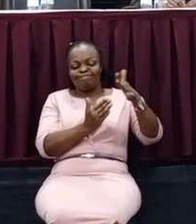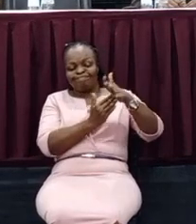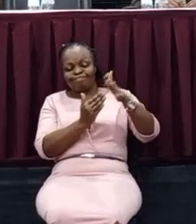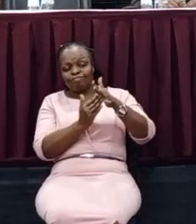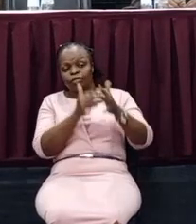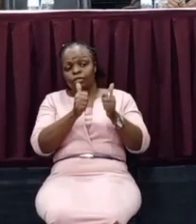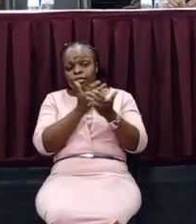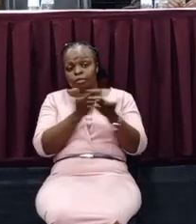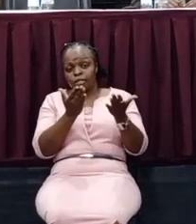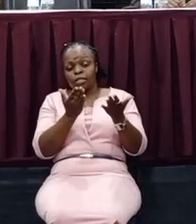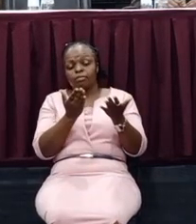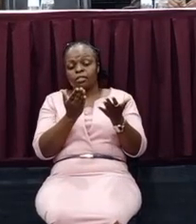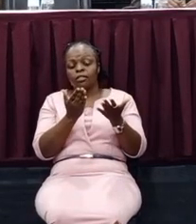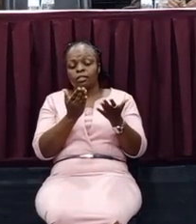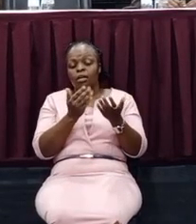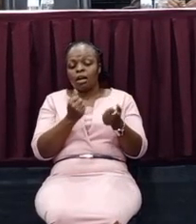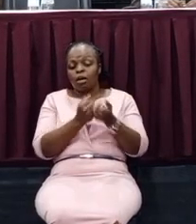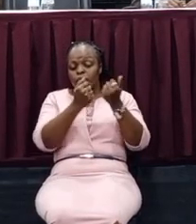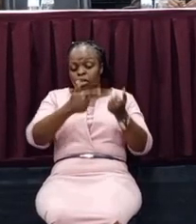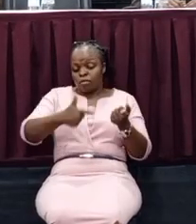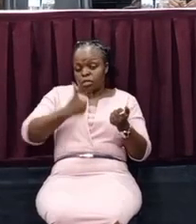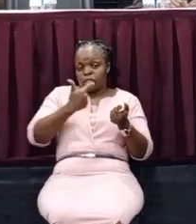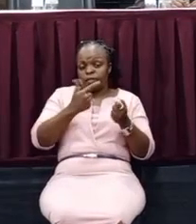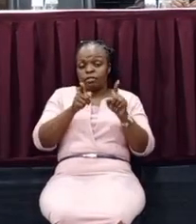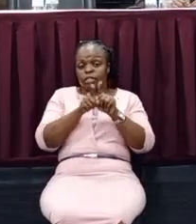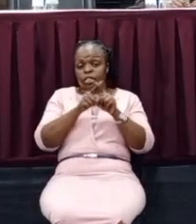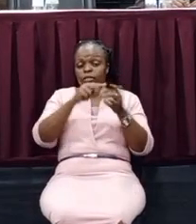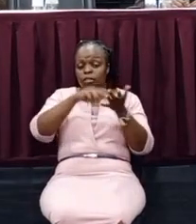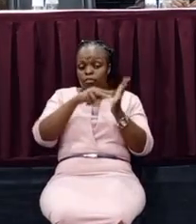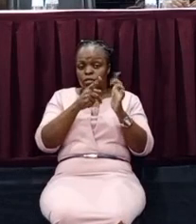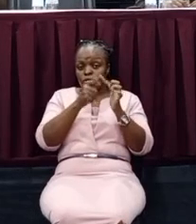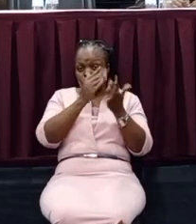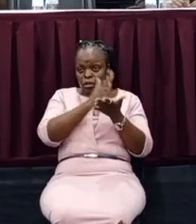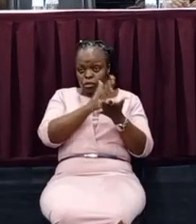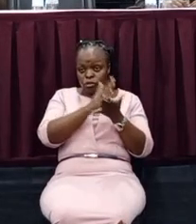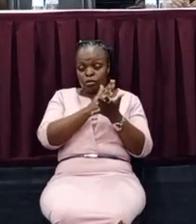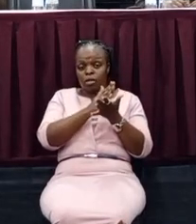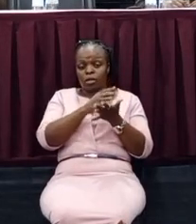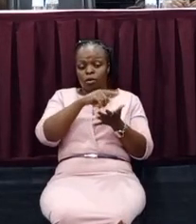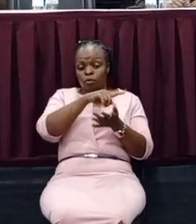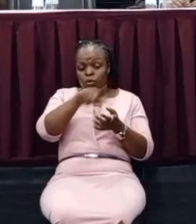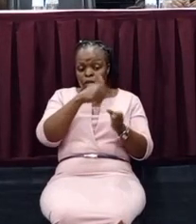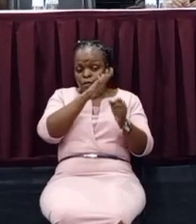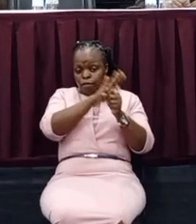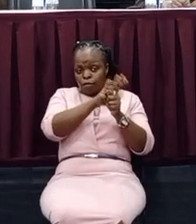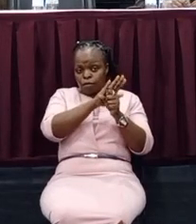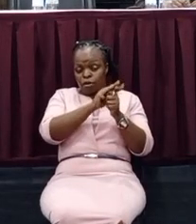create ourselves, and it is also meant to ensure that we ultimately grow the economy of Kenya,